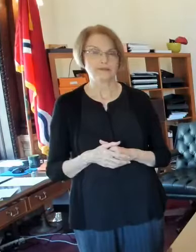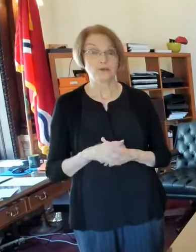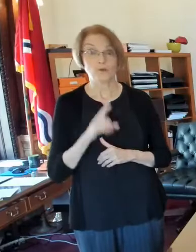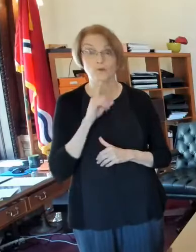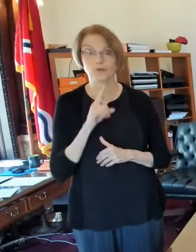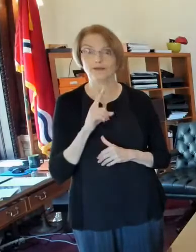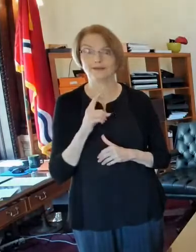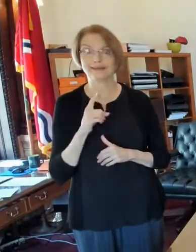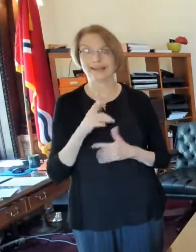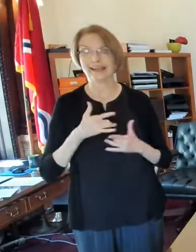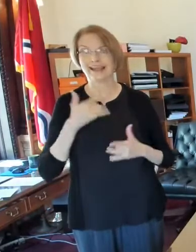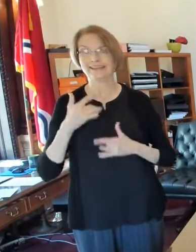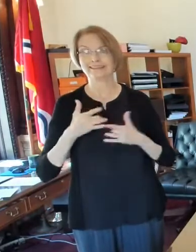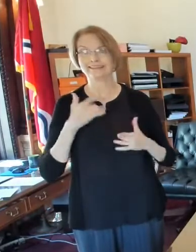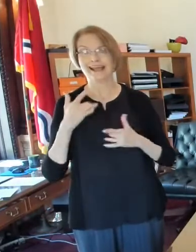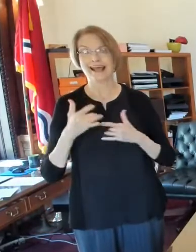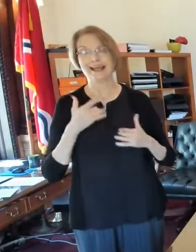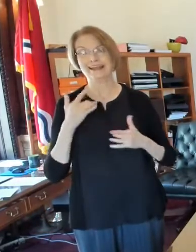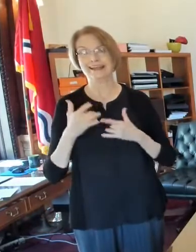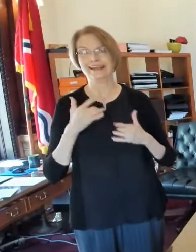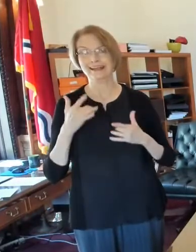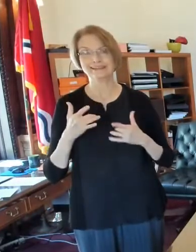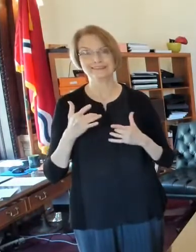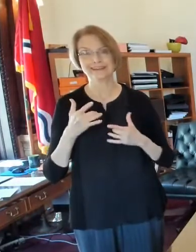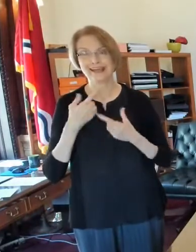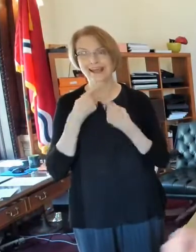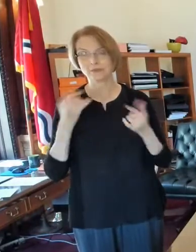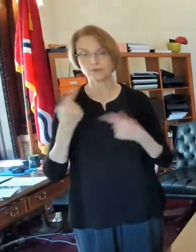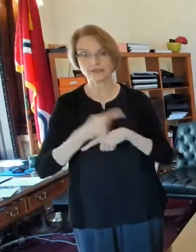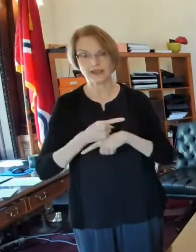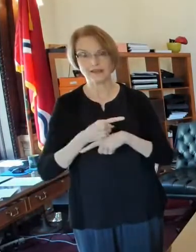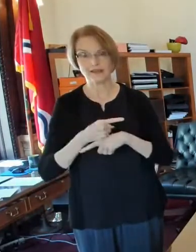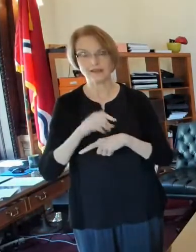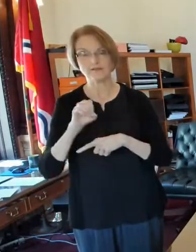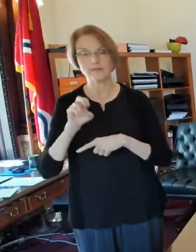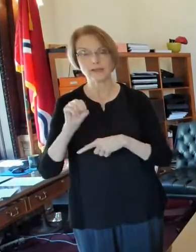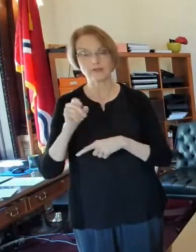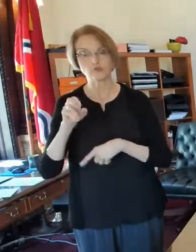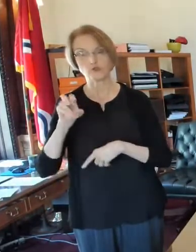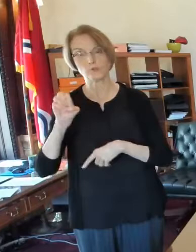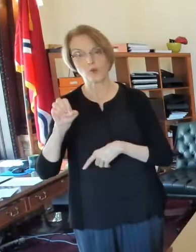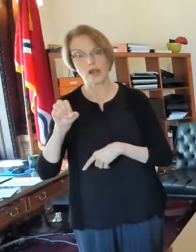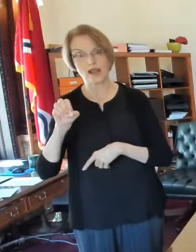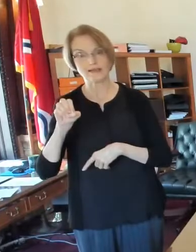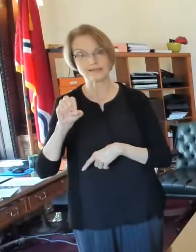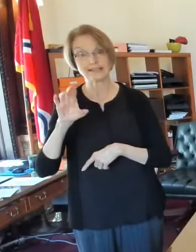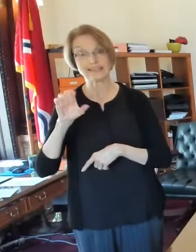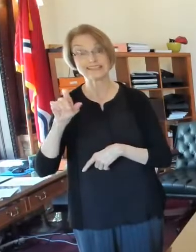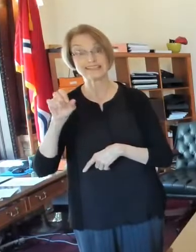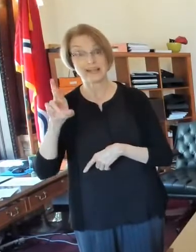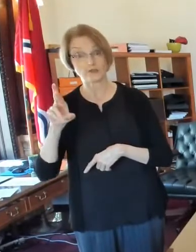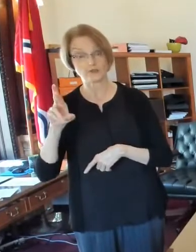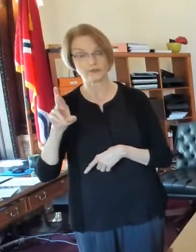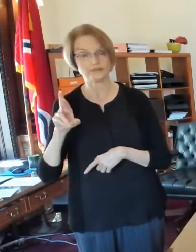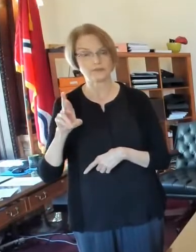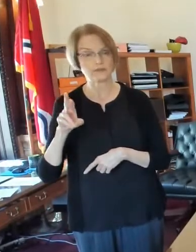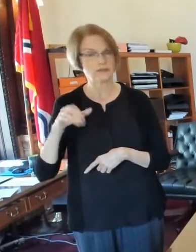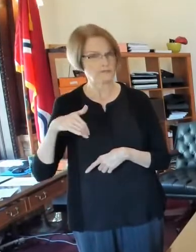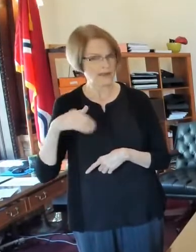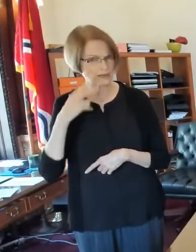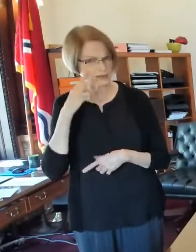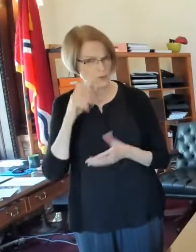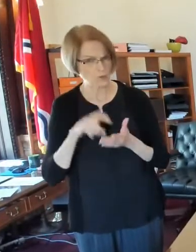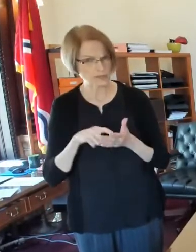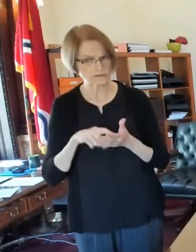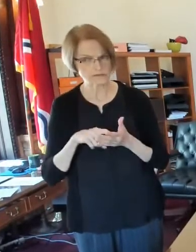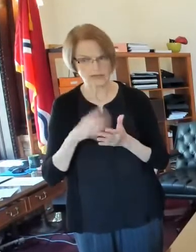big and exciting announcement today from the Enterprise Center. And for those of you who may not have seen it, I think it just